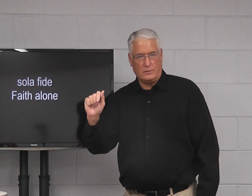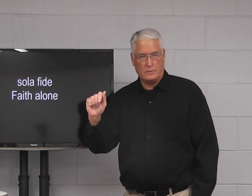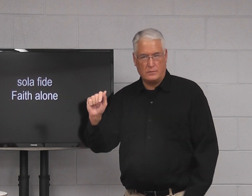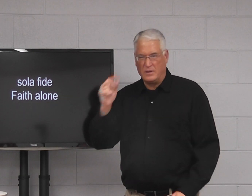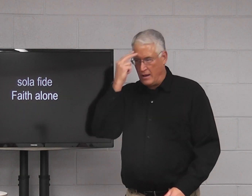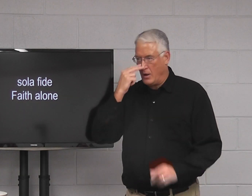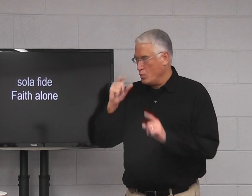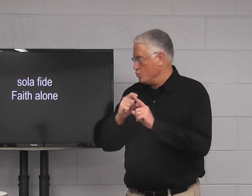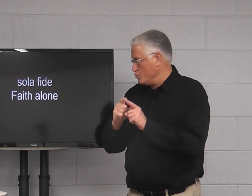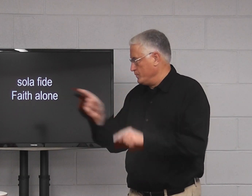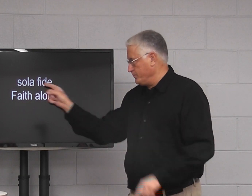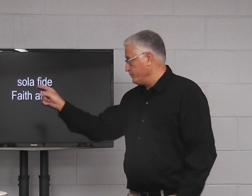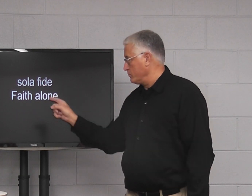So sola means that.